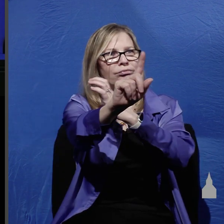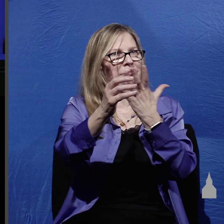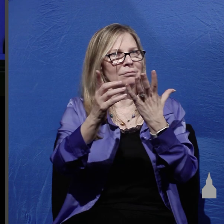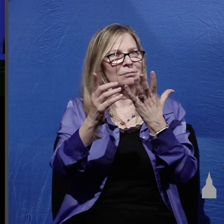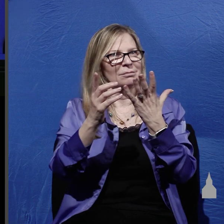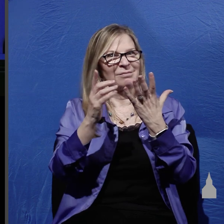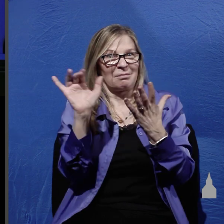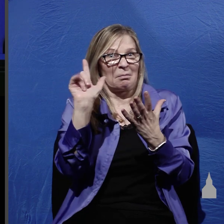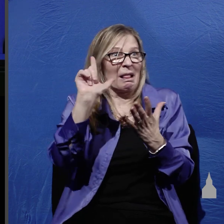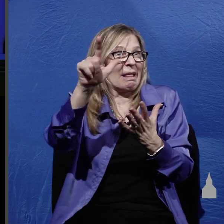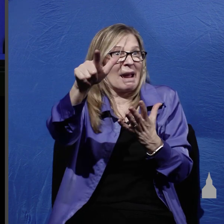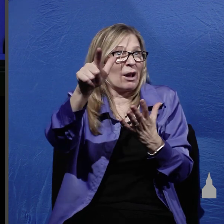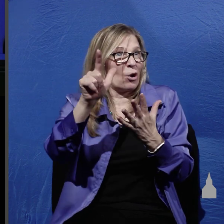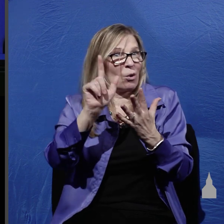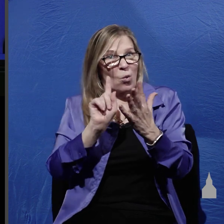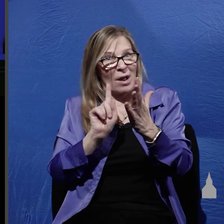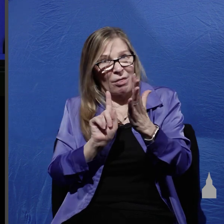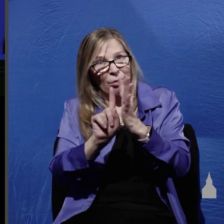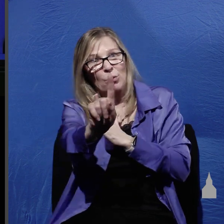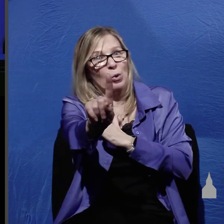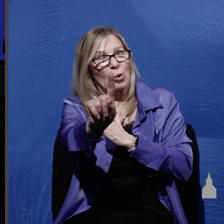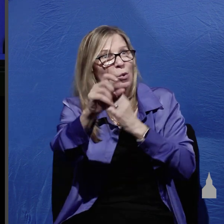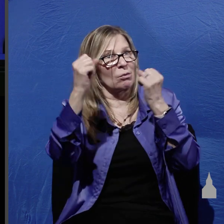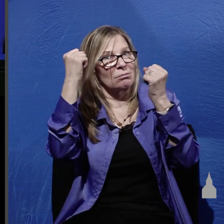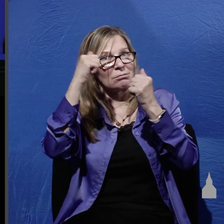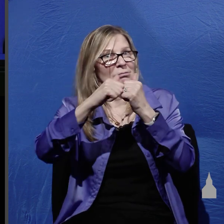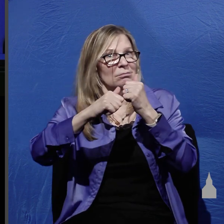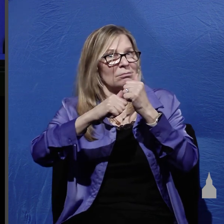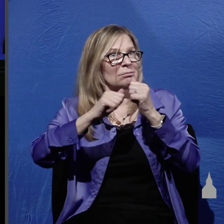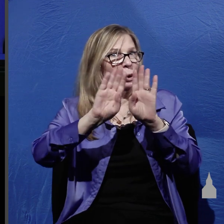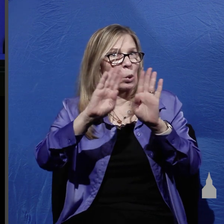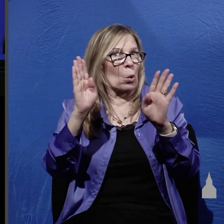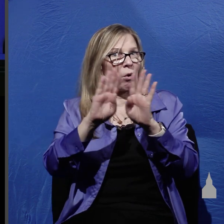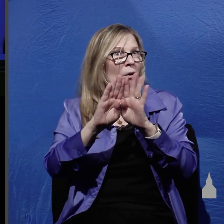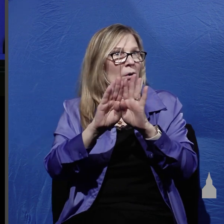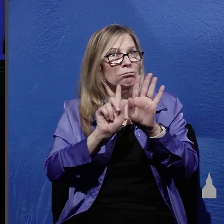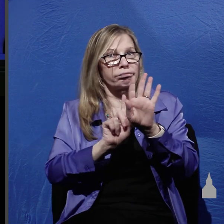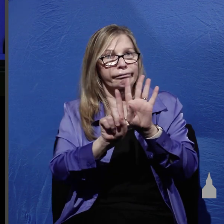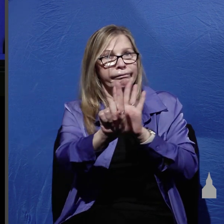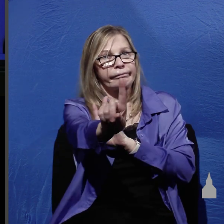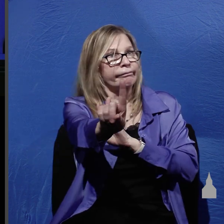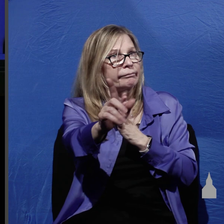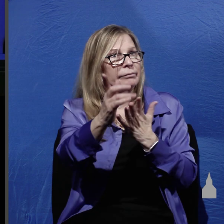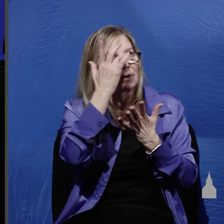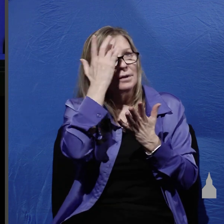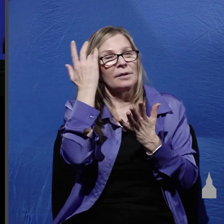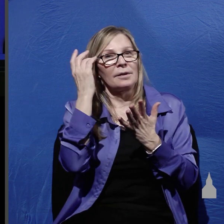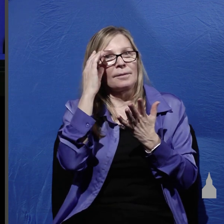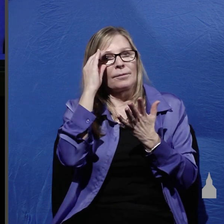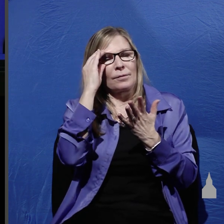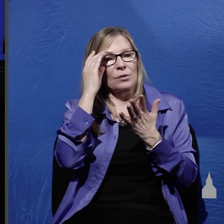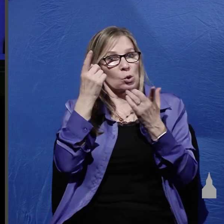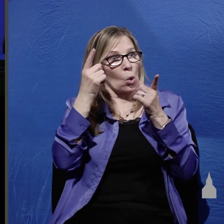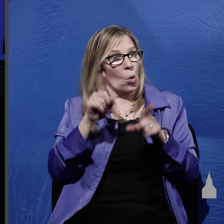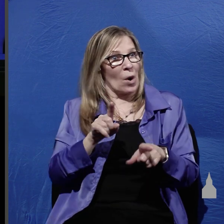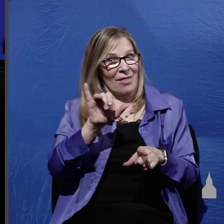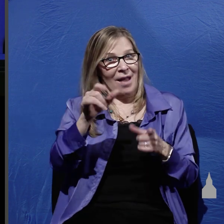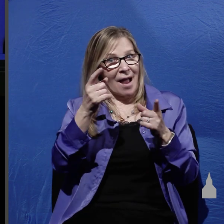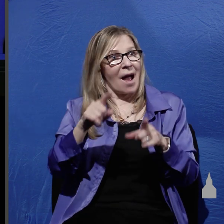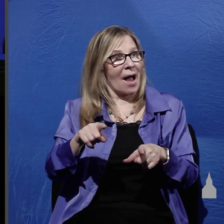doors that's exactly how it happened and when that took place what do you think happened to those grave